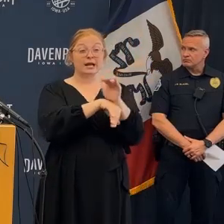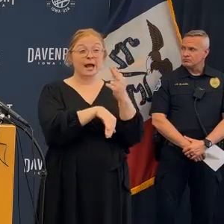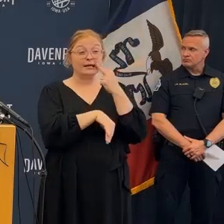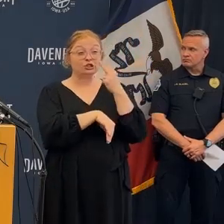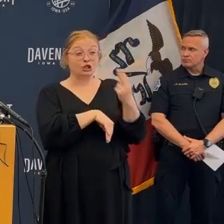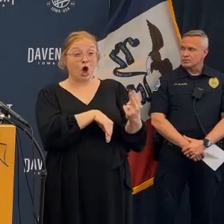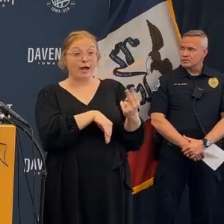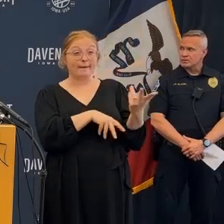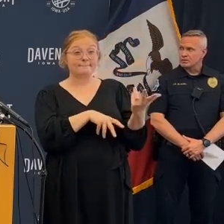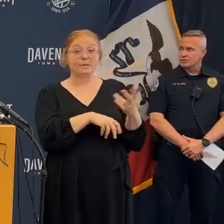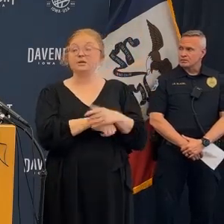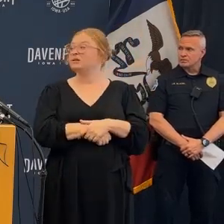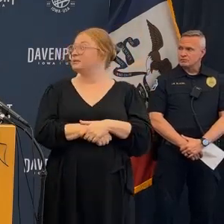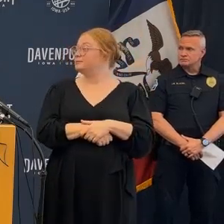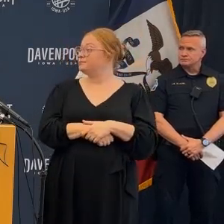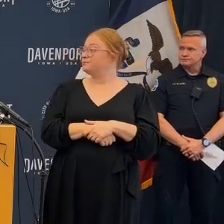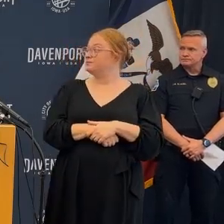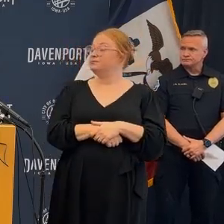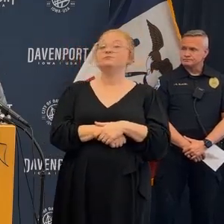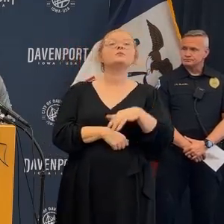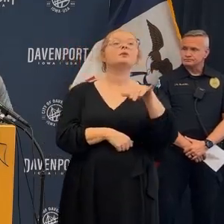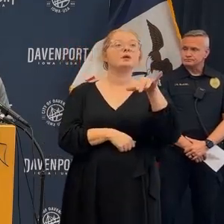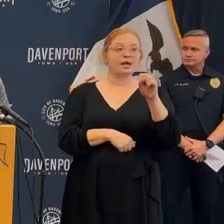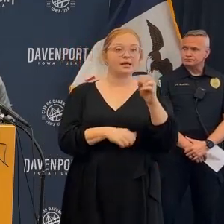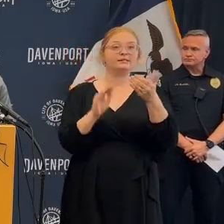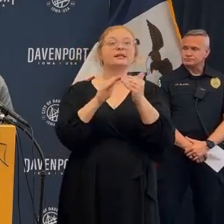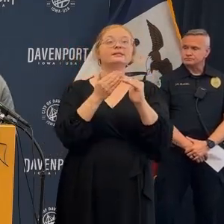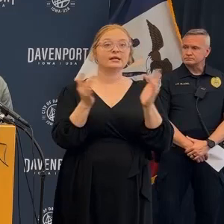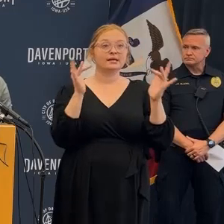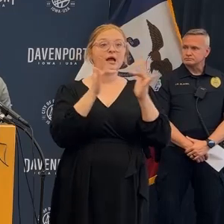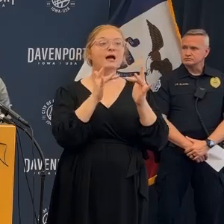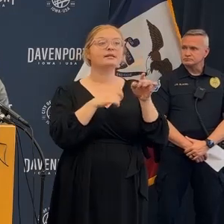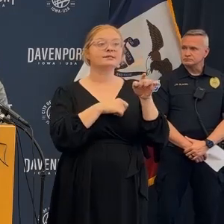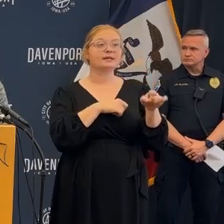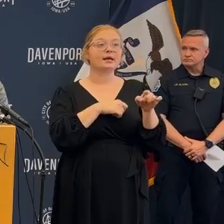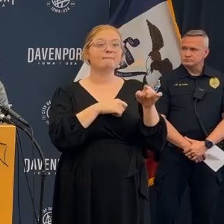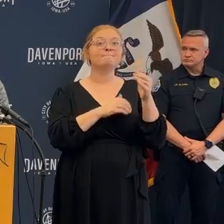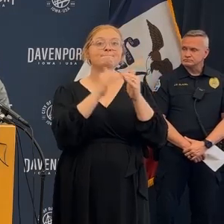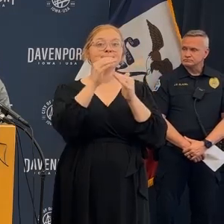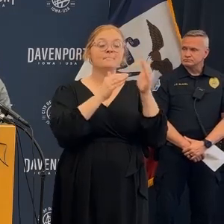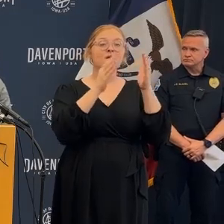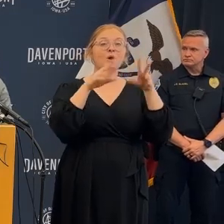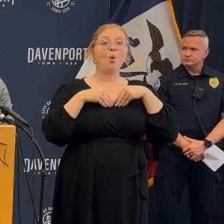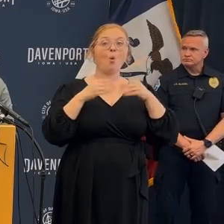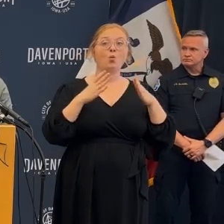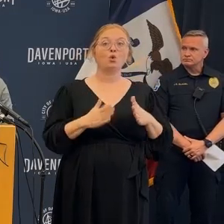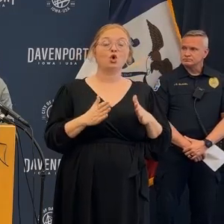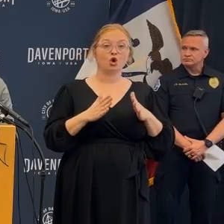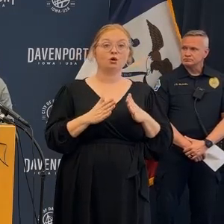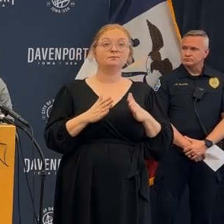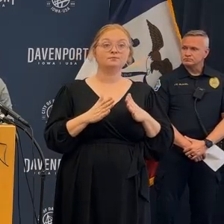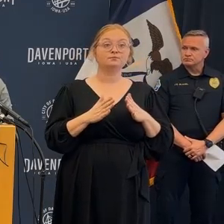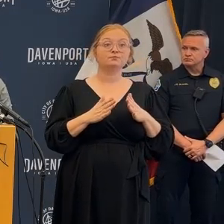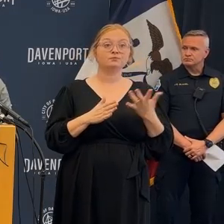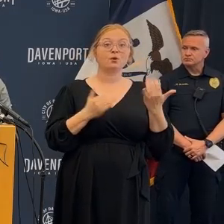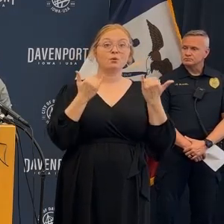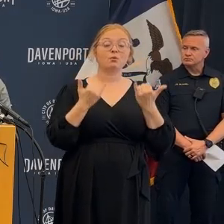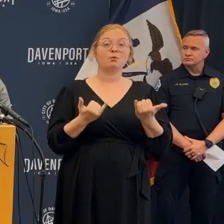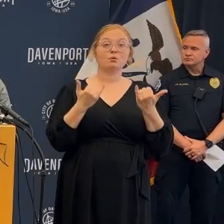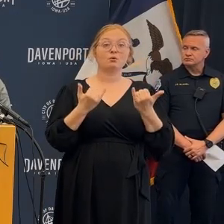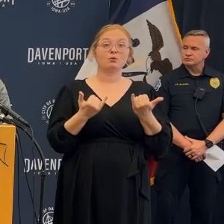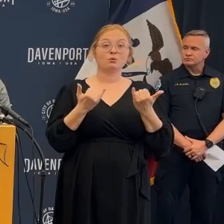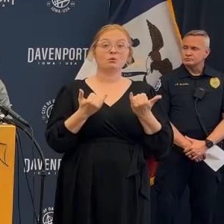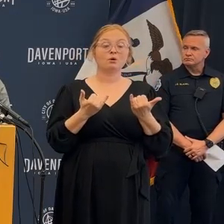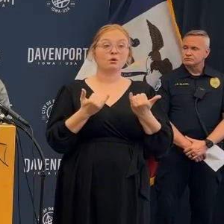is the owner under any criminal investigation as you put together that I know the owner he was on site Sunday I saw him I don't know if you want to speak